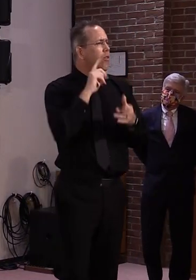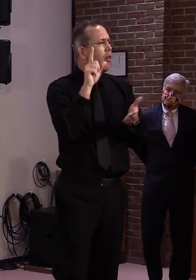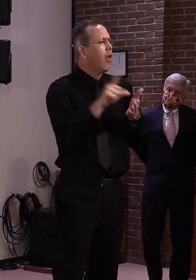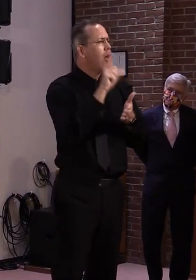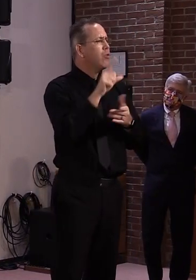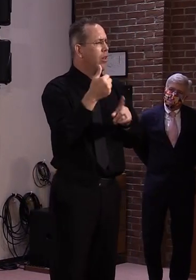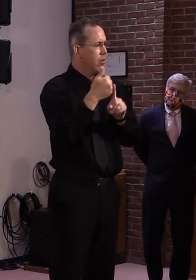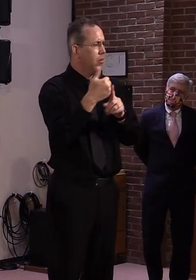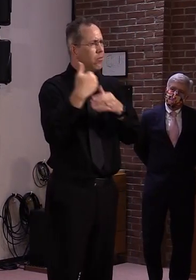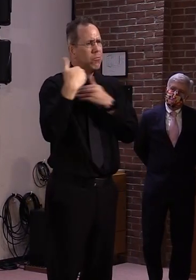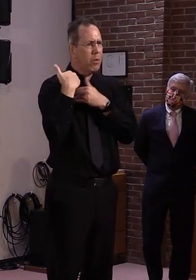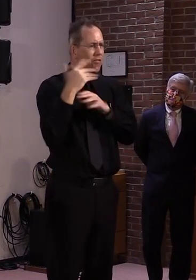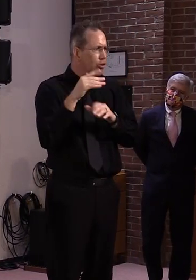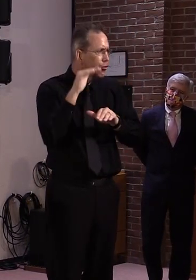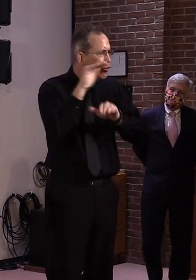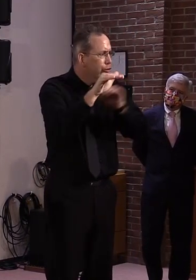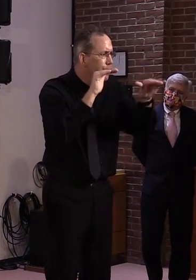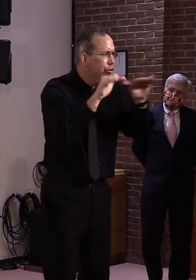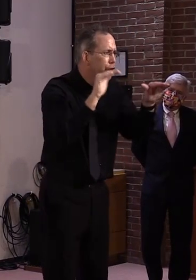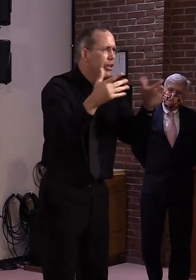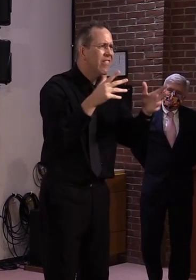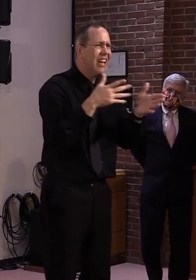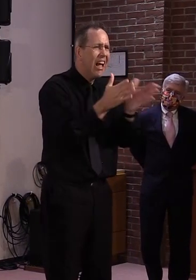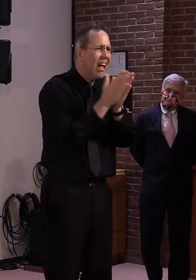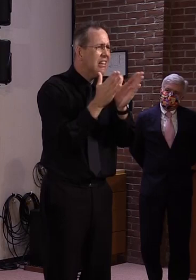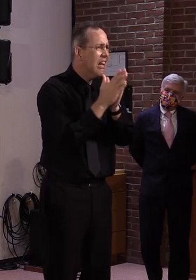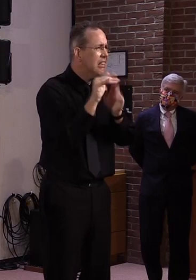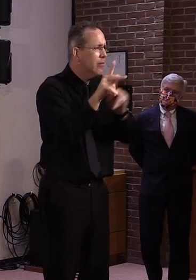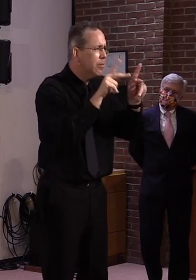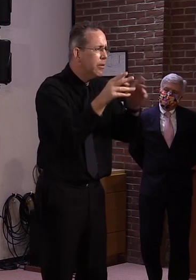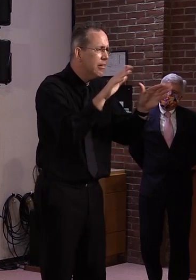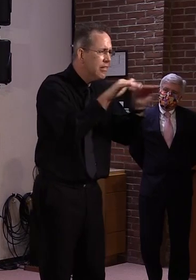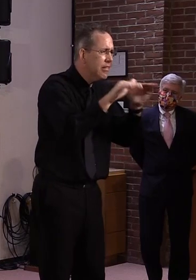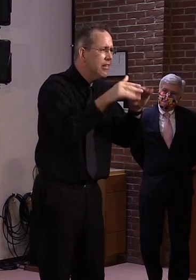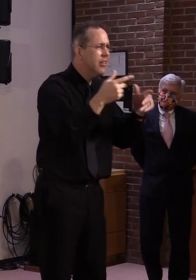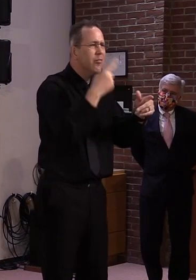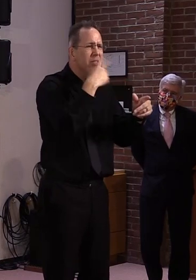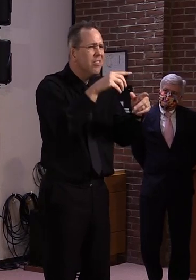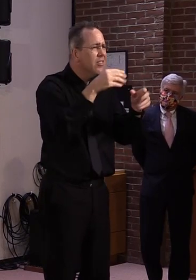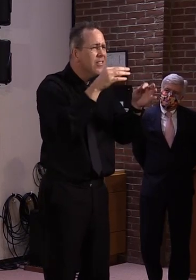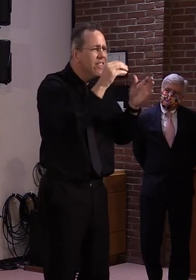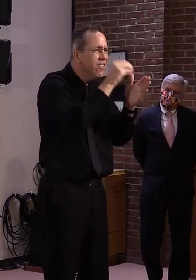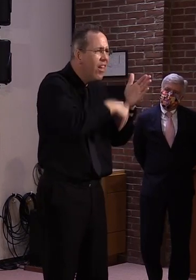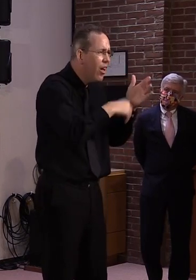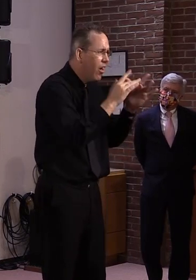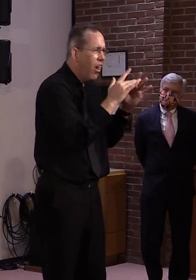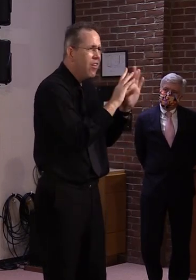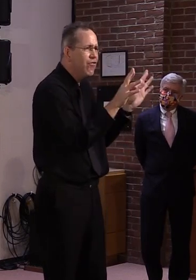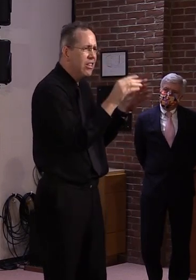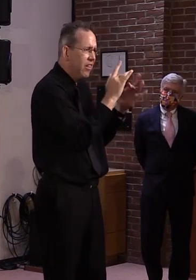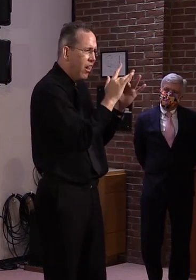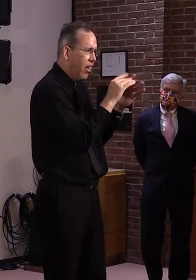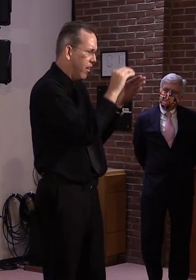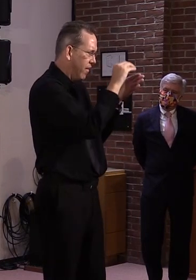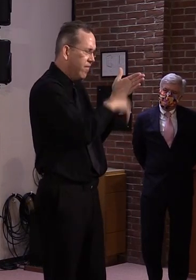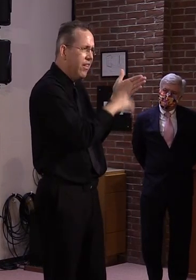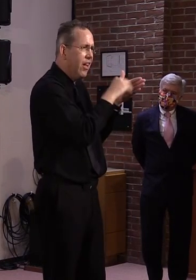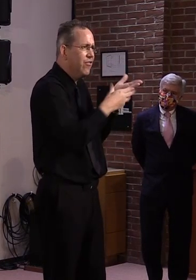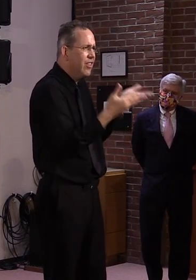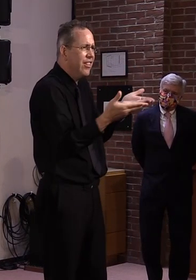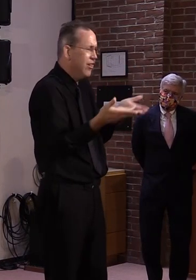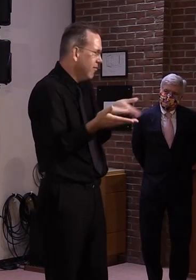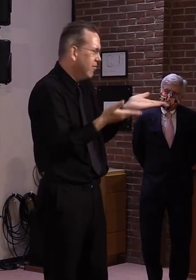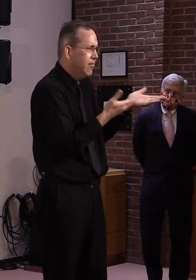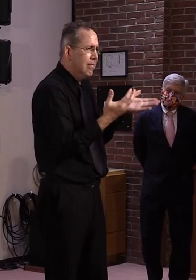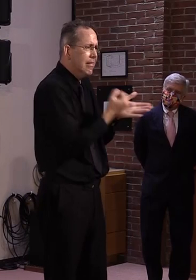with people, take five minutes, uh, fill out the census, call in. I don't have the numbers in front of me, but it's fairly easy to do.